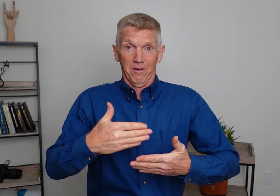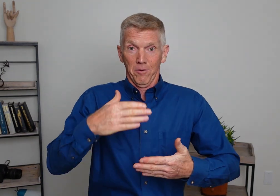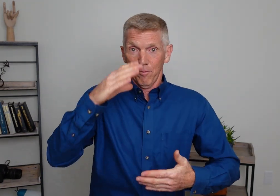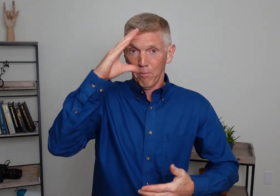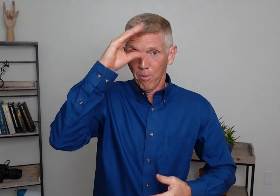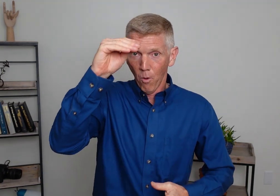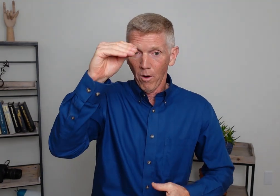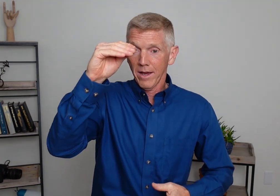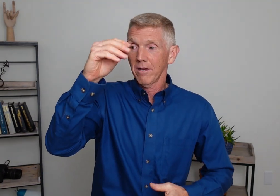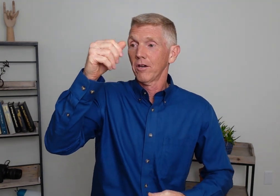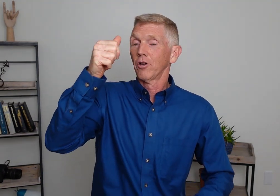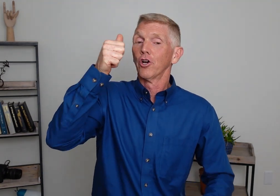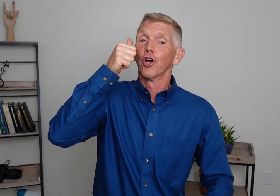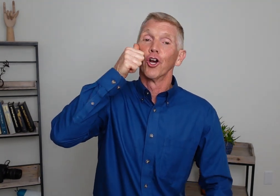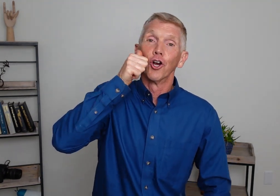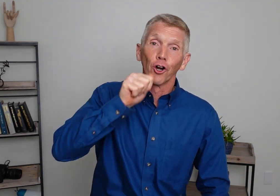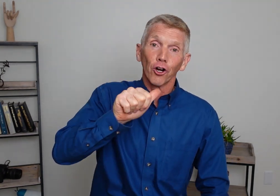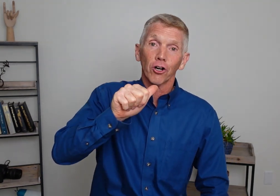Boy. Girl.